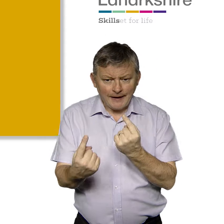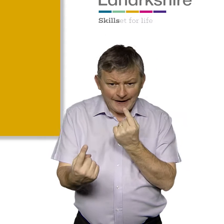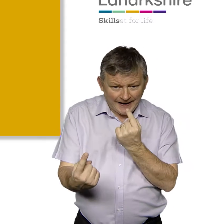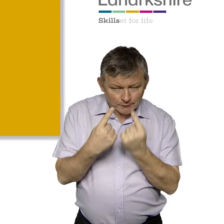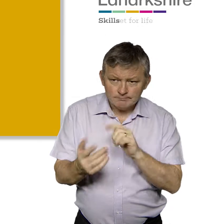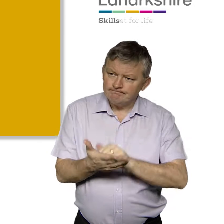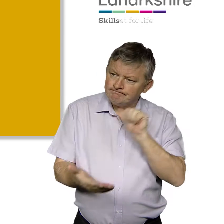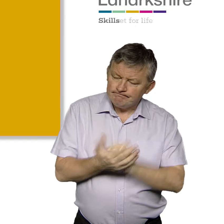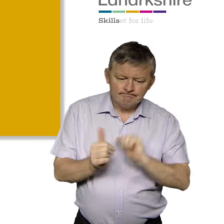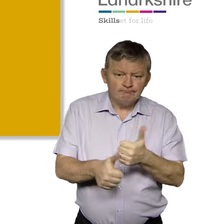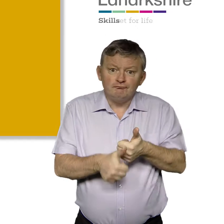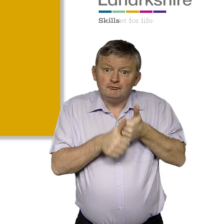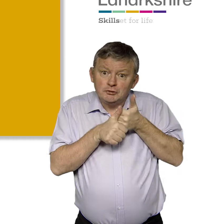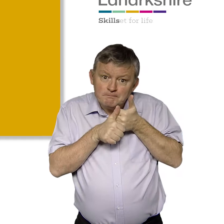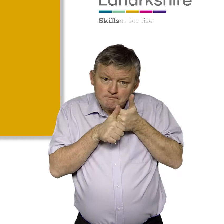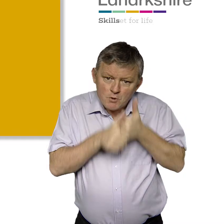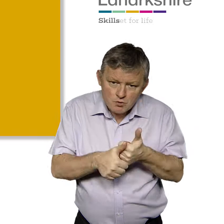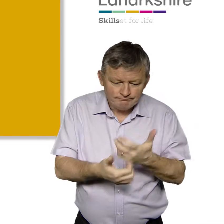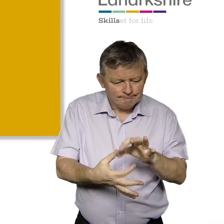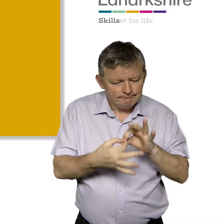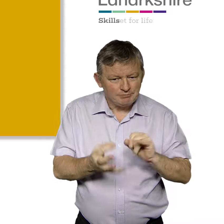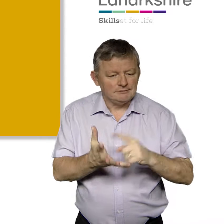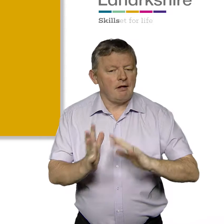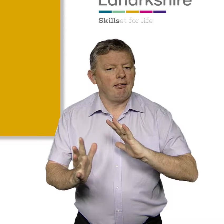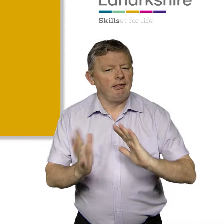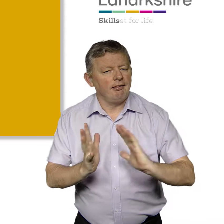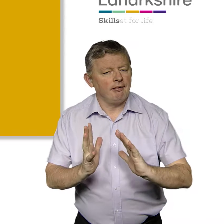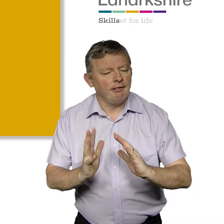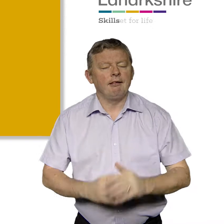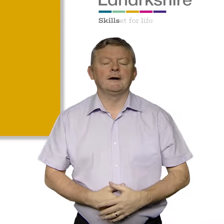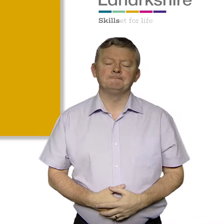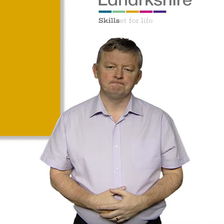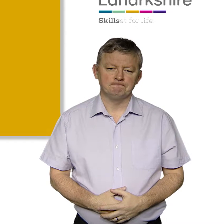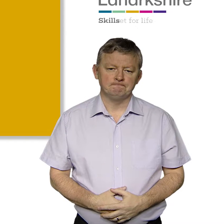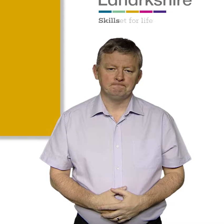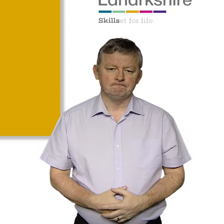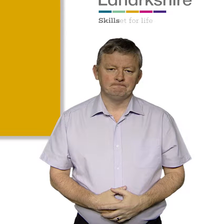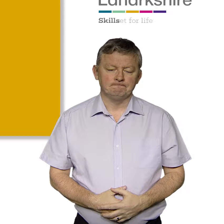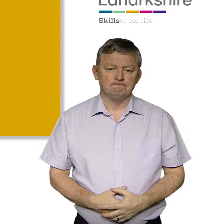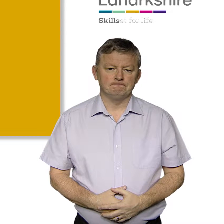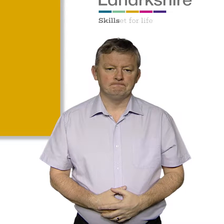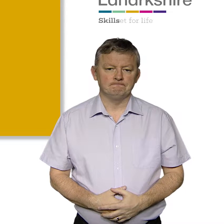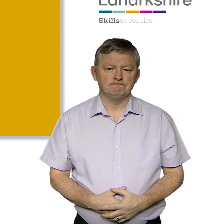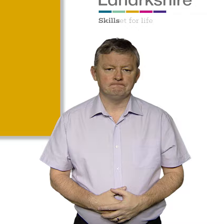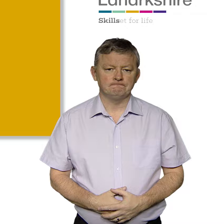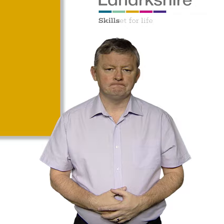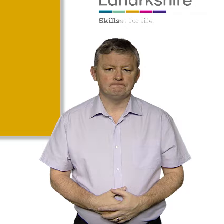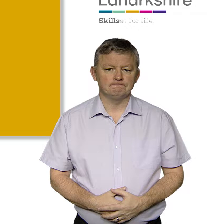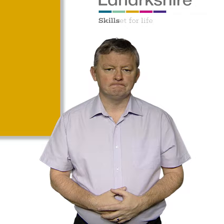or deafblind child and their family offered the right information and support at the right time to engage with BSL.